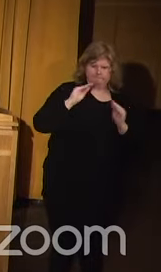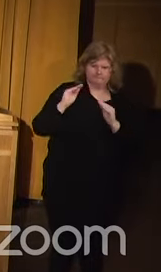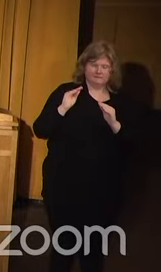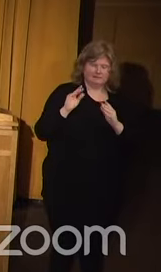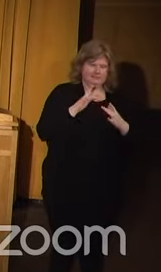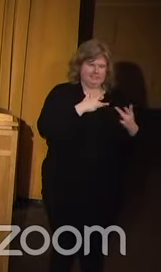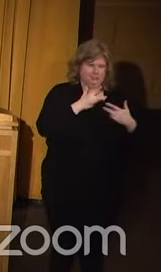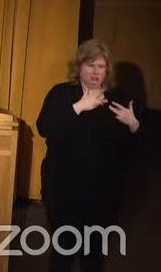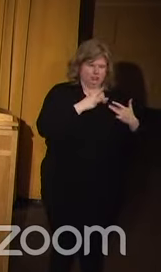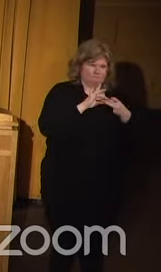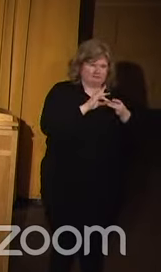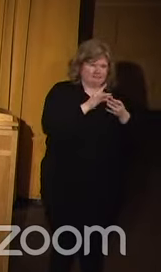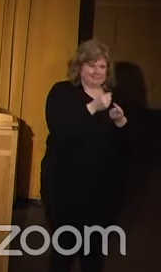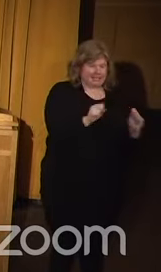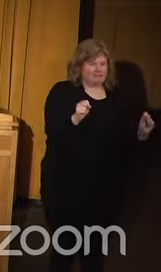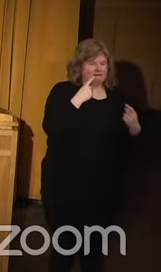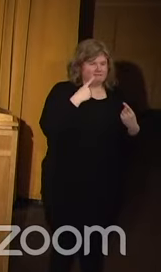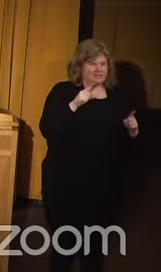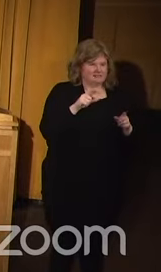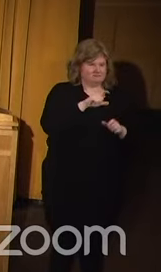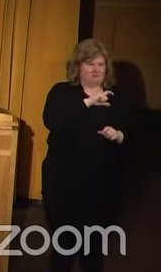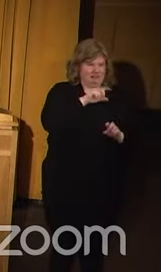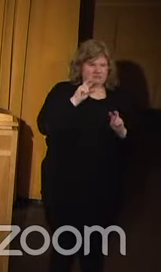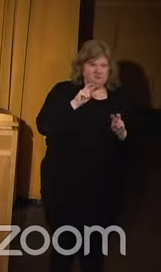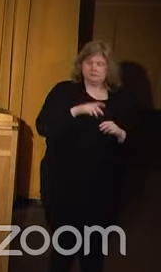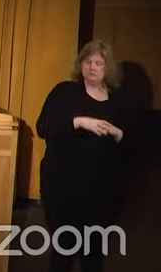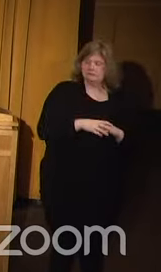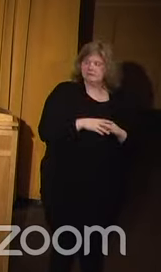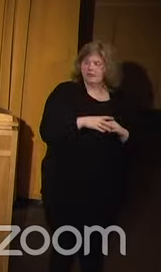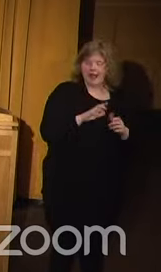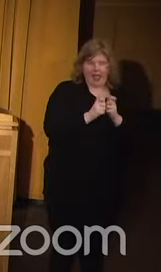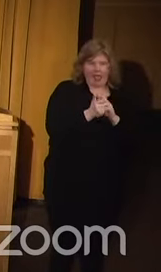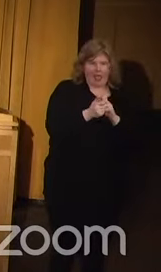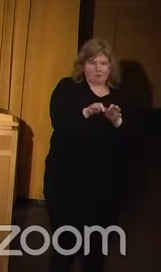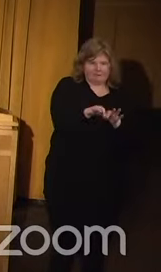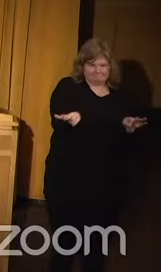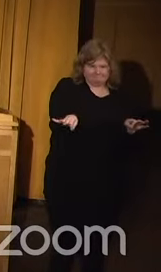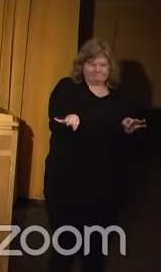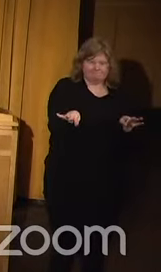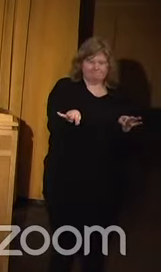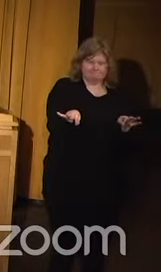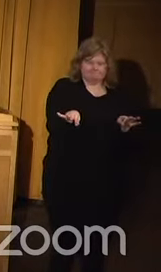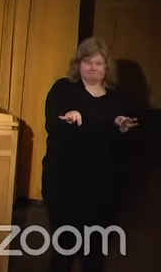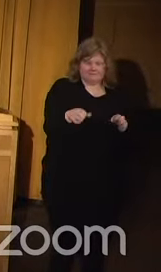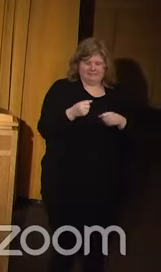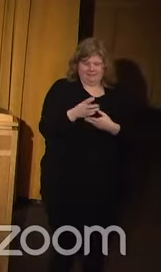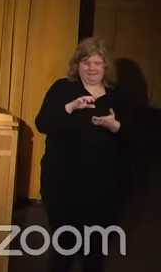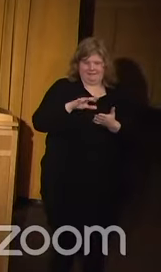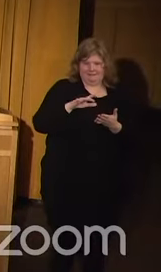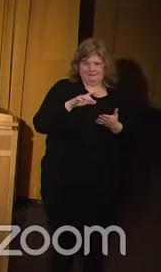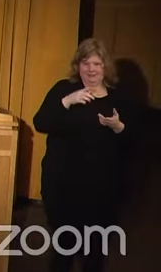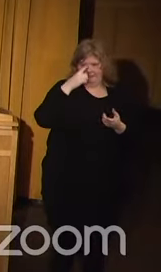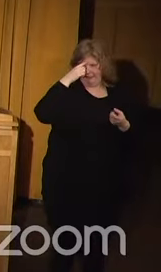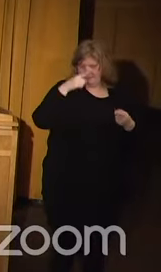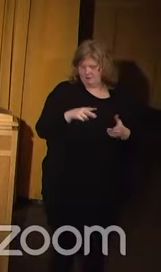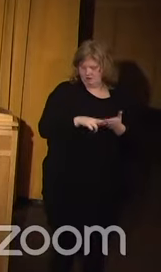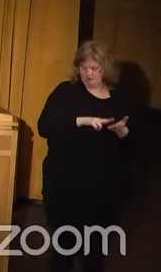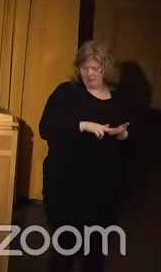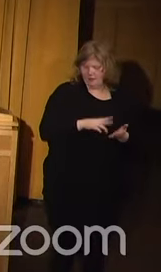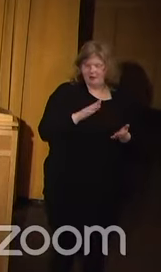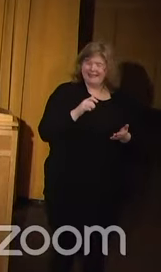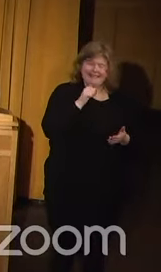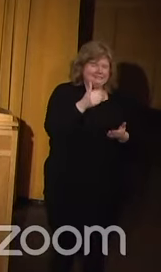concerning the elements of safe and effective policing and how they're articulated in the consent decree. So this is not new to us. We'll be building on work